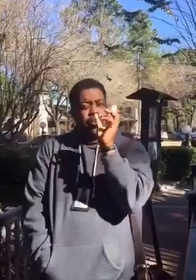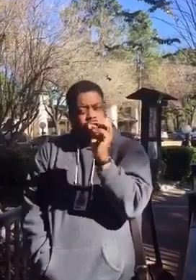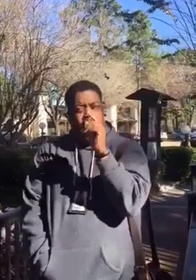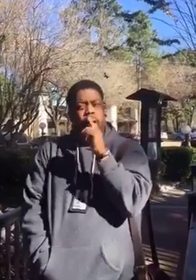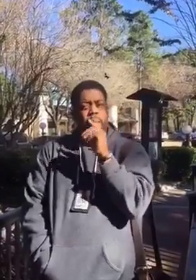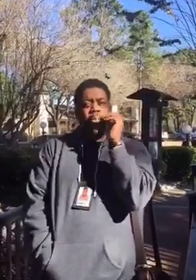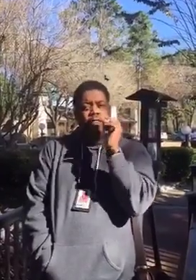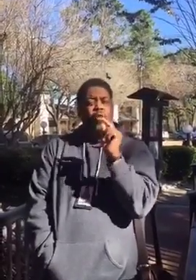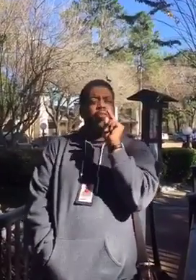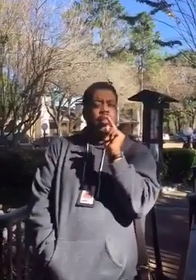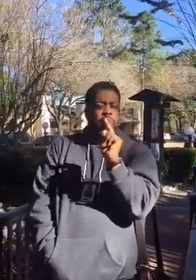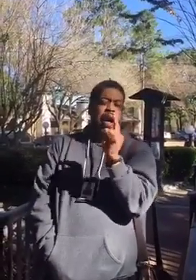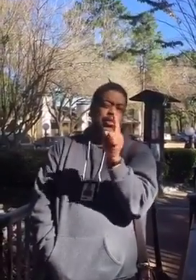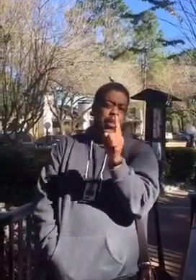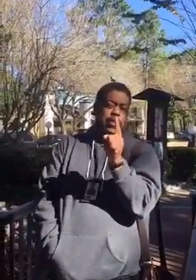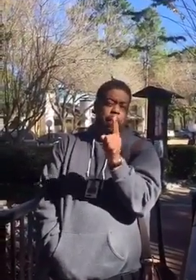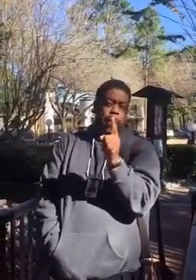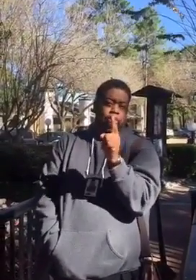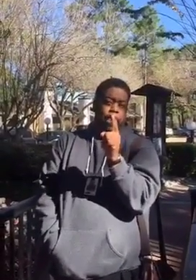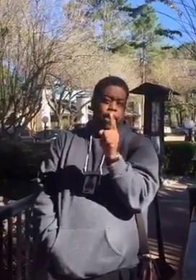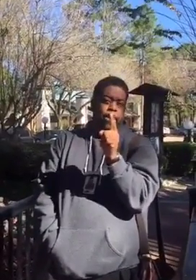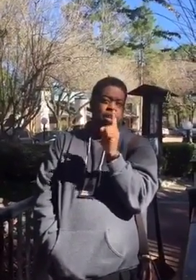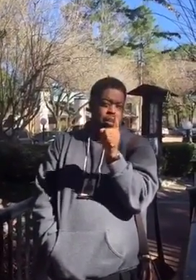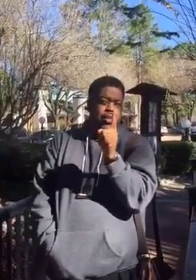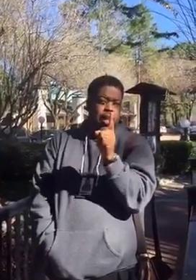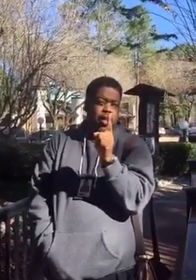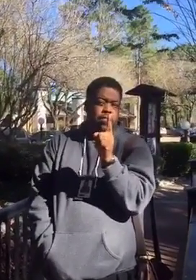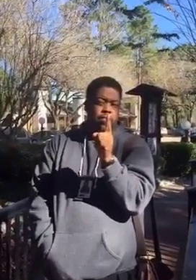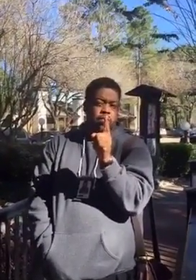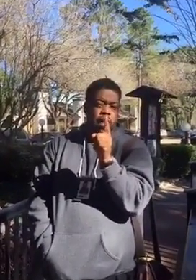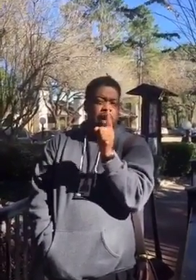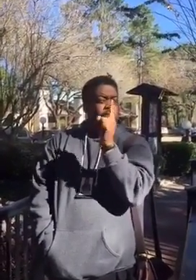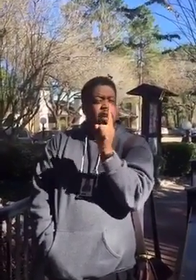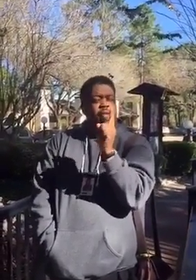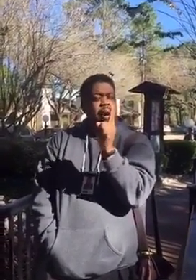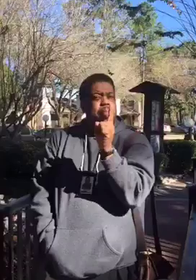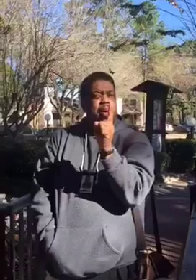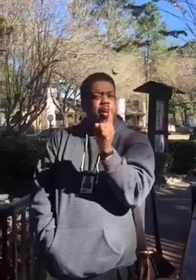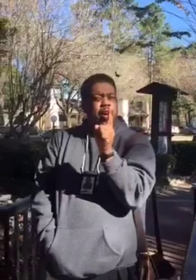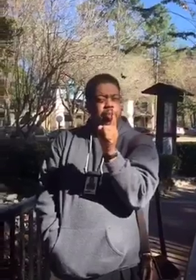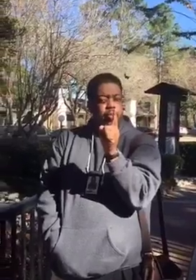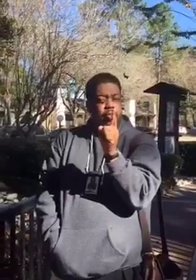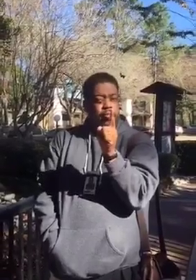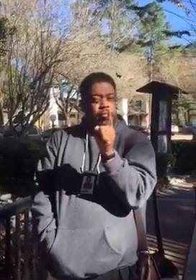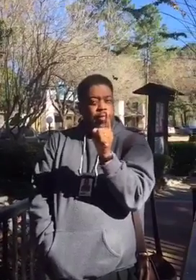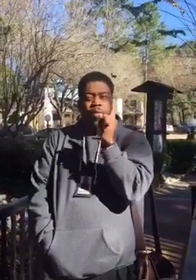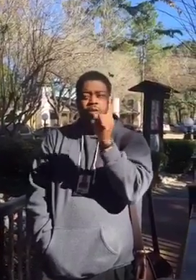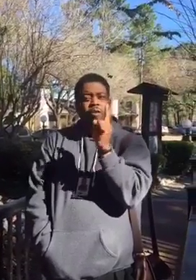is a child. Don't despise it. You understand? And don't let everybody pick it up. You